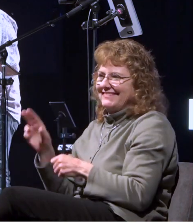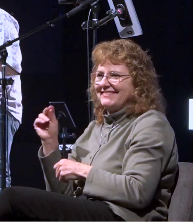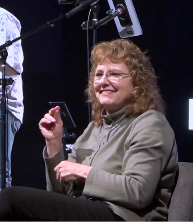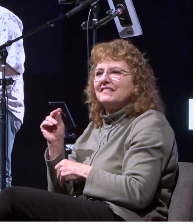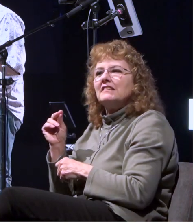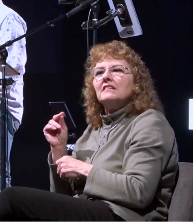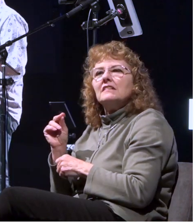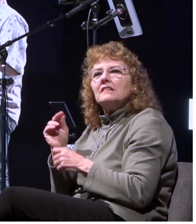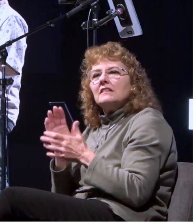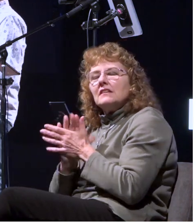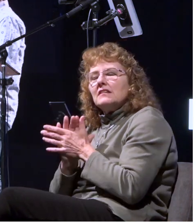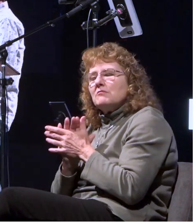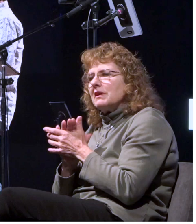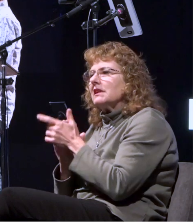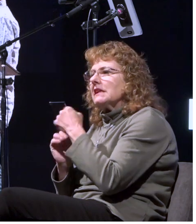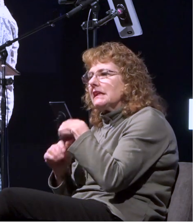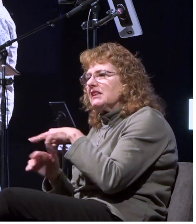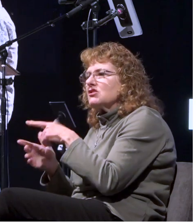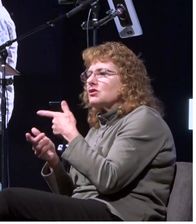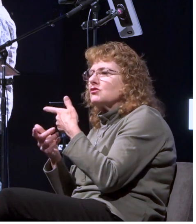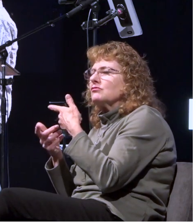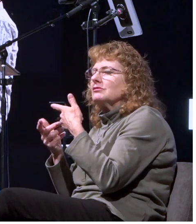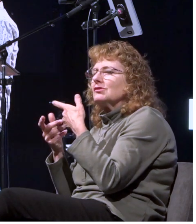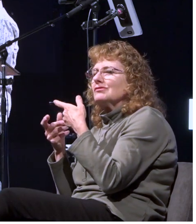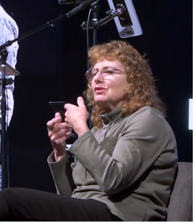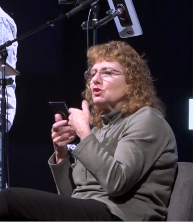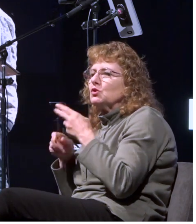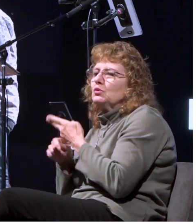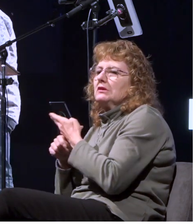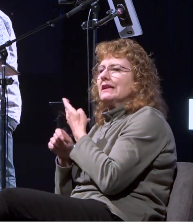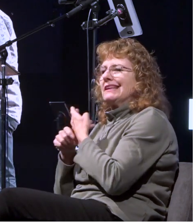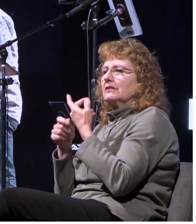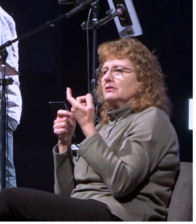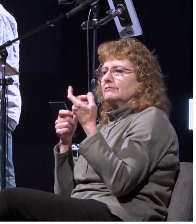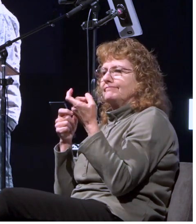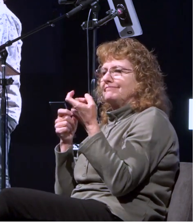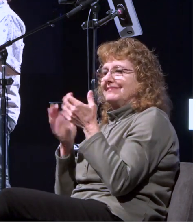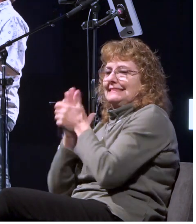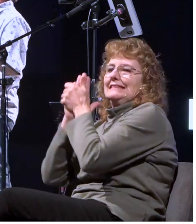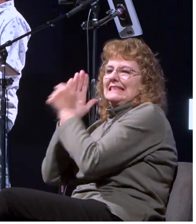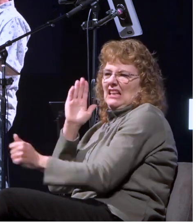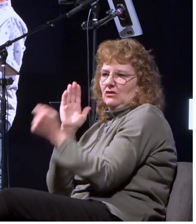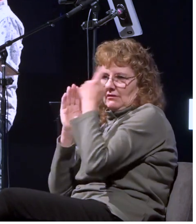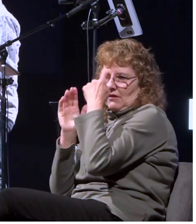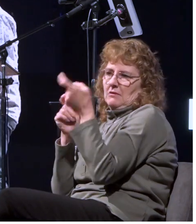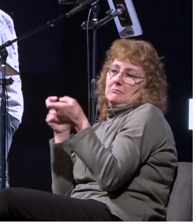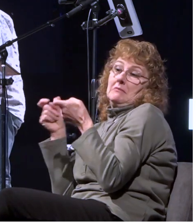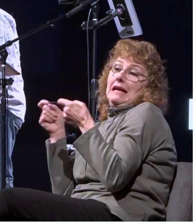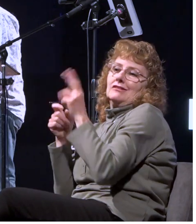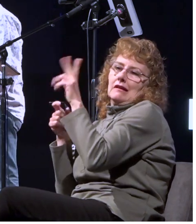simply reapplying the management the managing up principle when he says hey look you didn't listen to me before